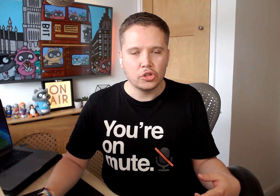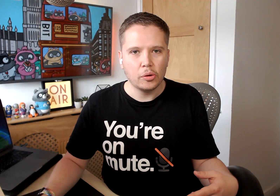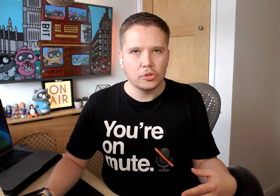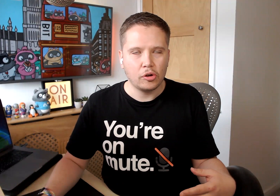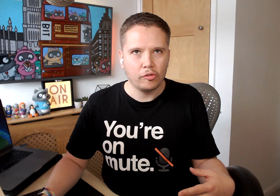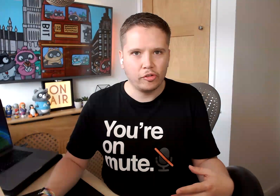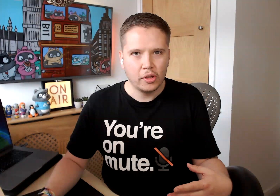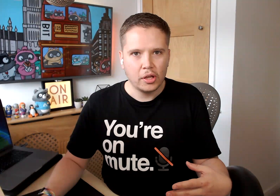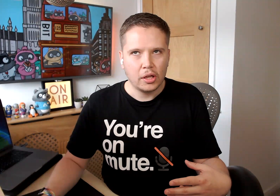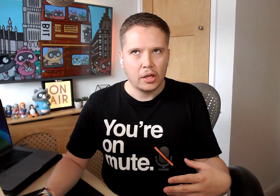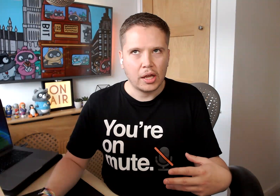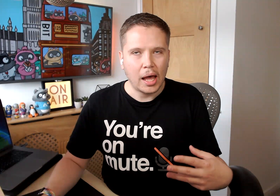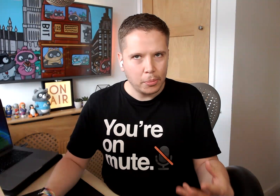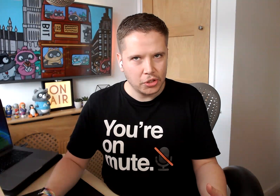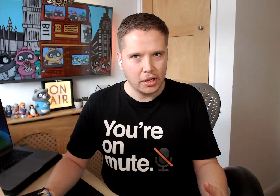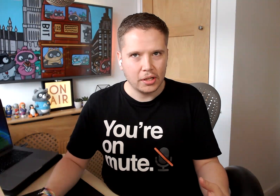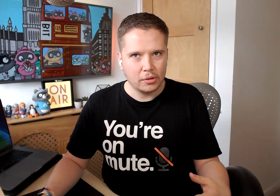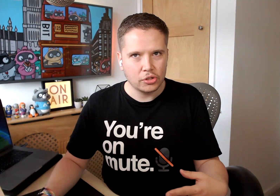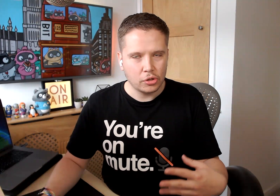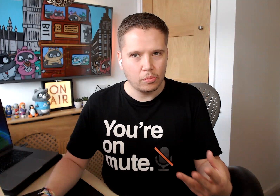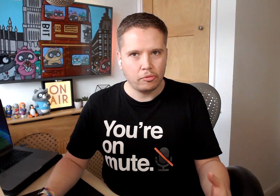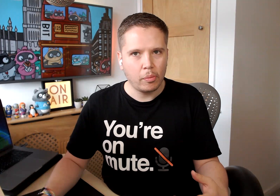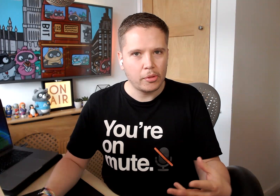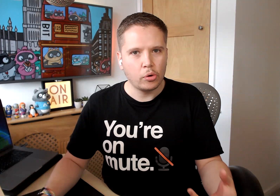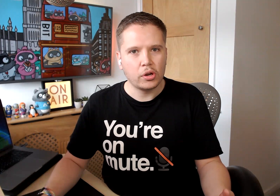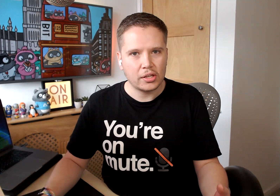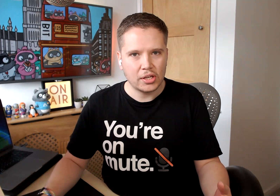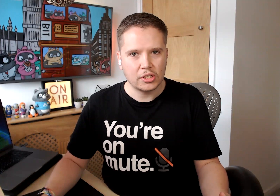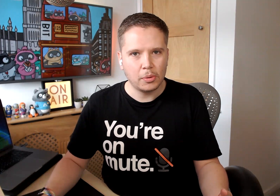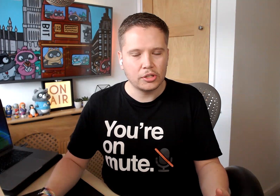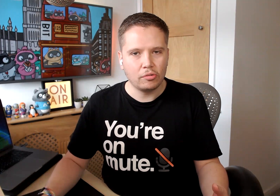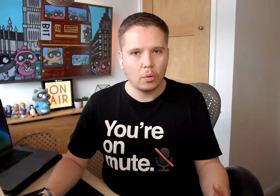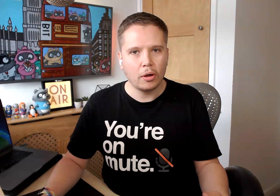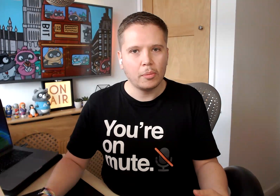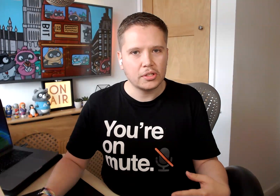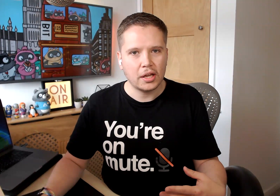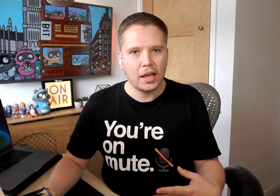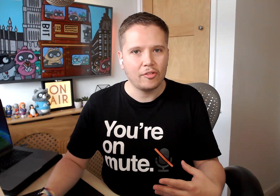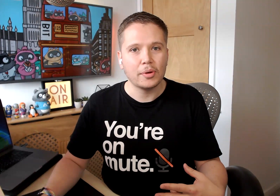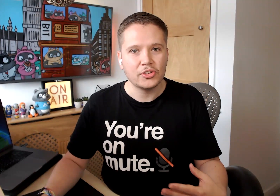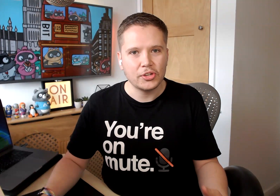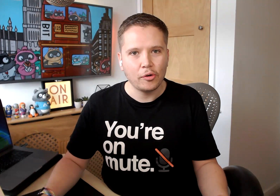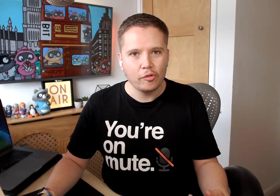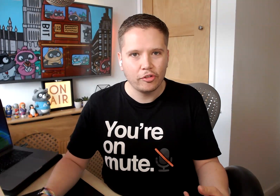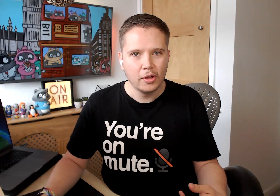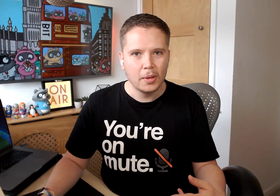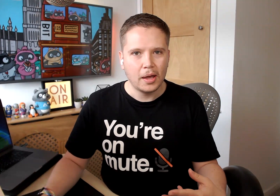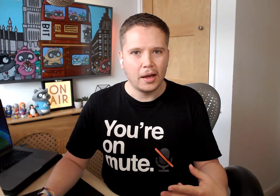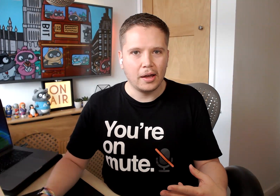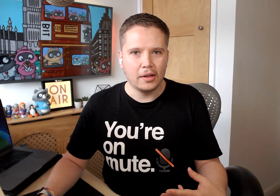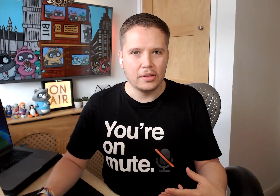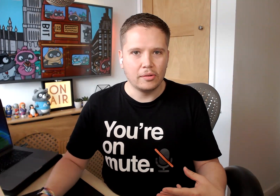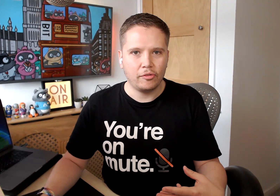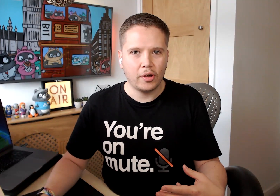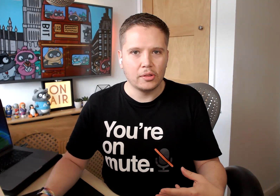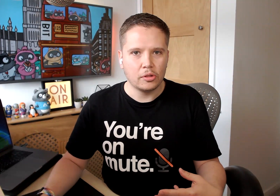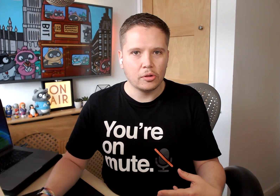terms of captioning, which is probably the only accessibility requirement I have myself, I find that